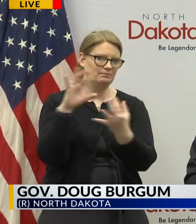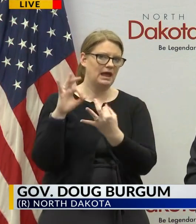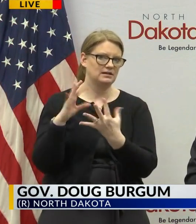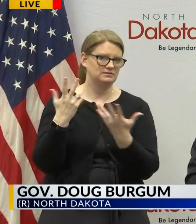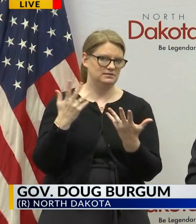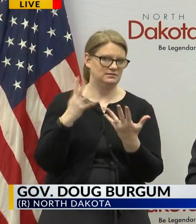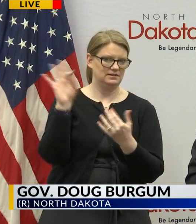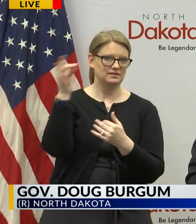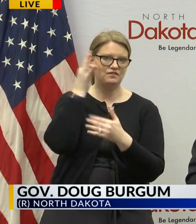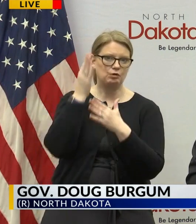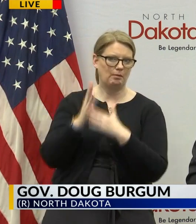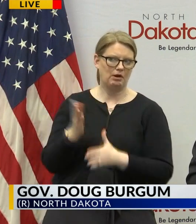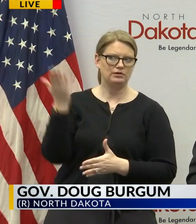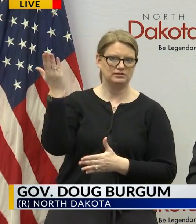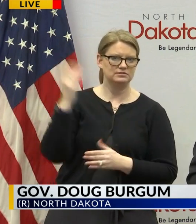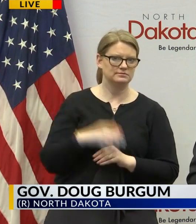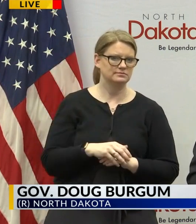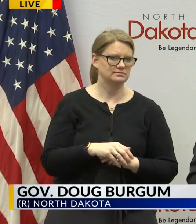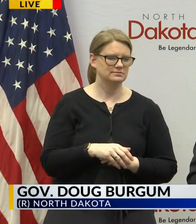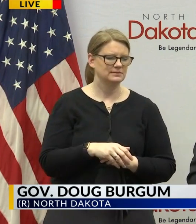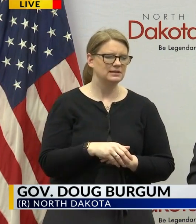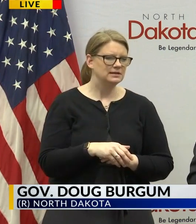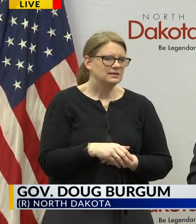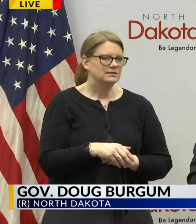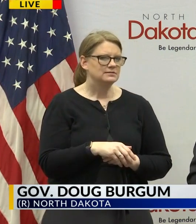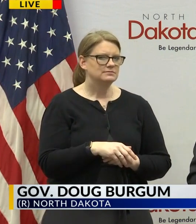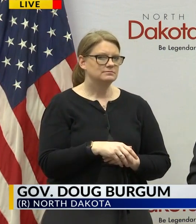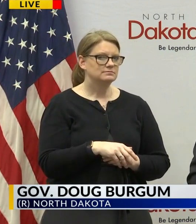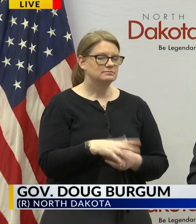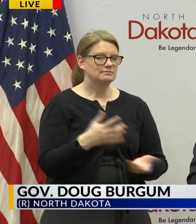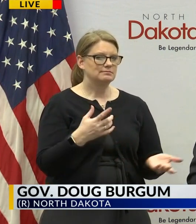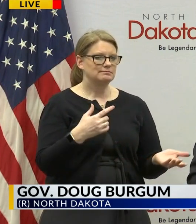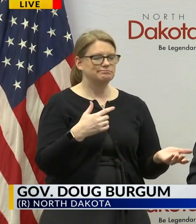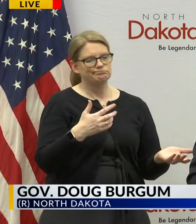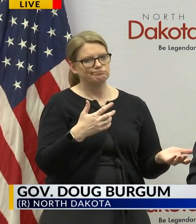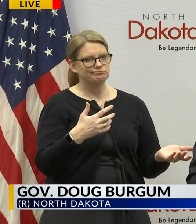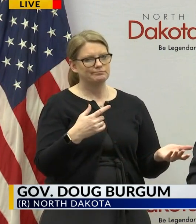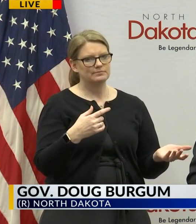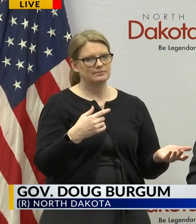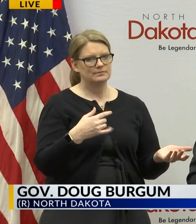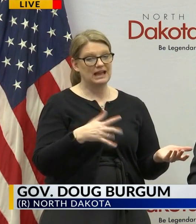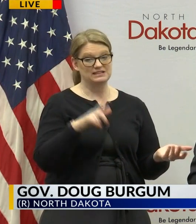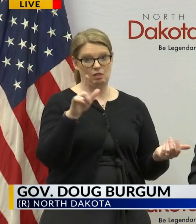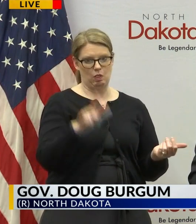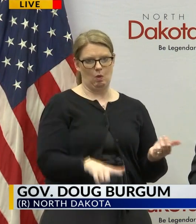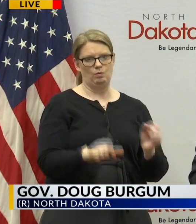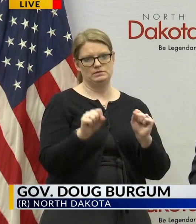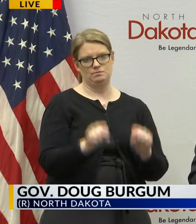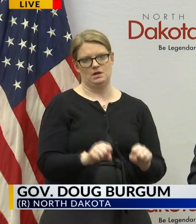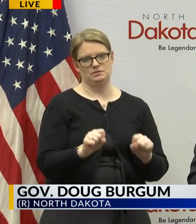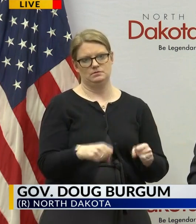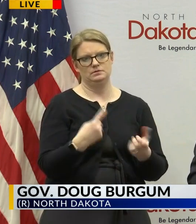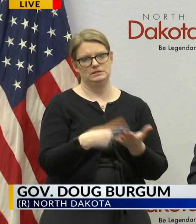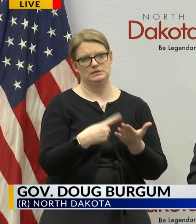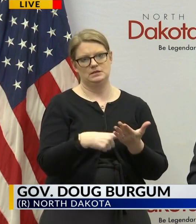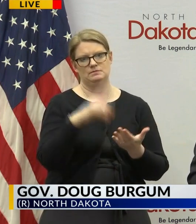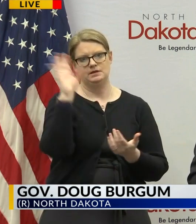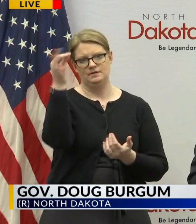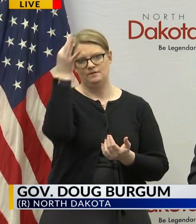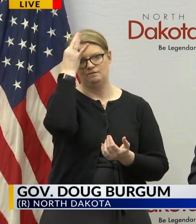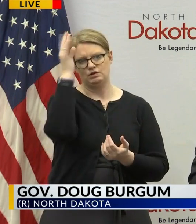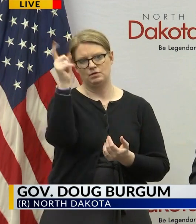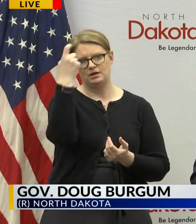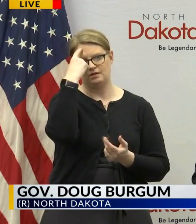partners in that regard uh but i i would think that it is uh low low as low as could be when you're talking about federal government uh